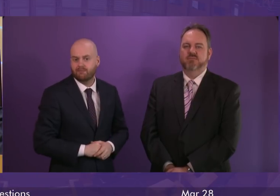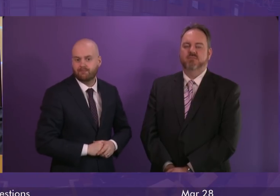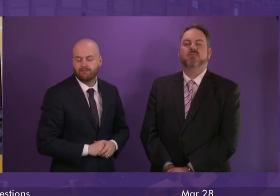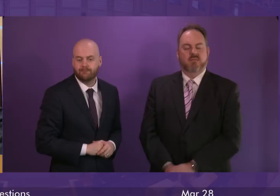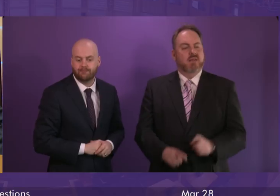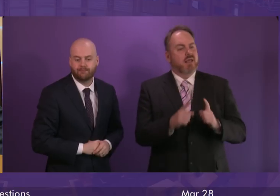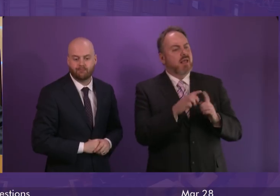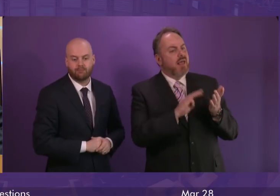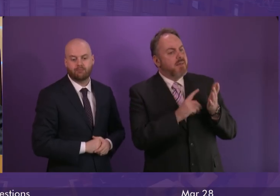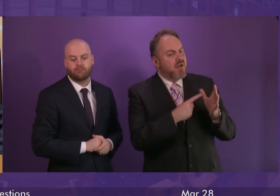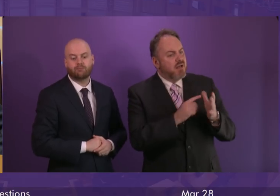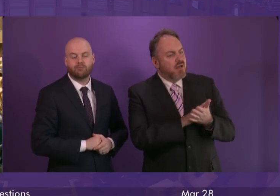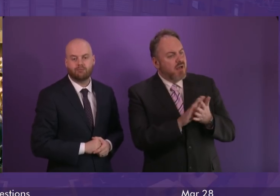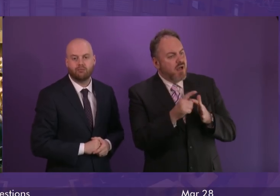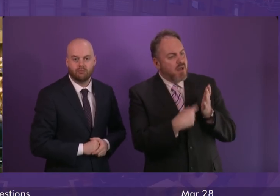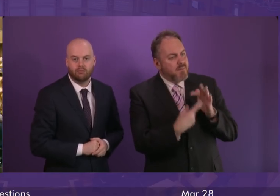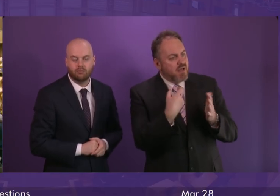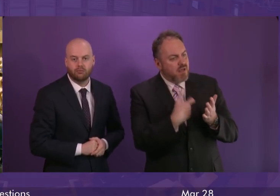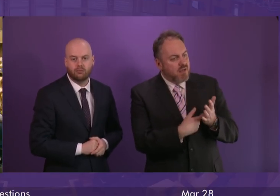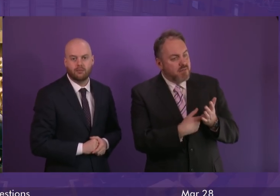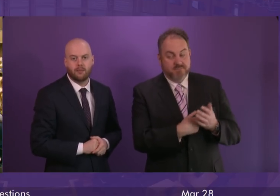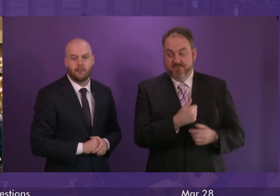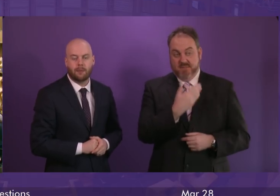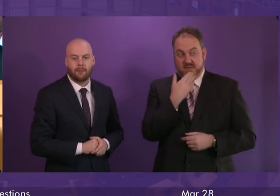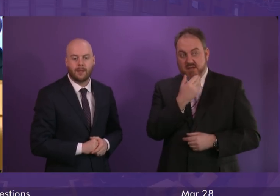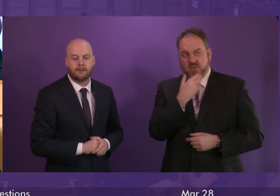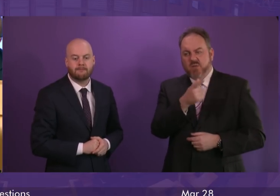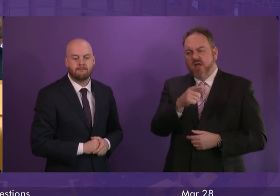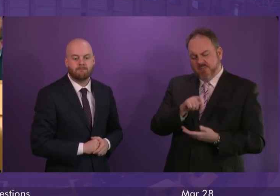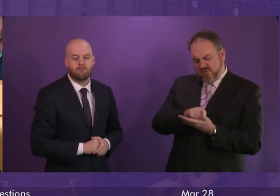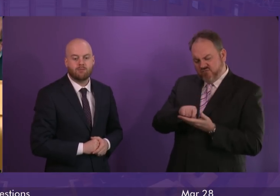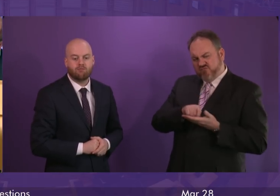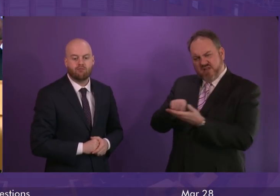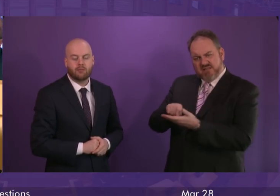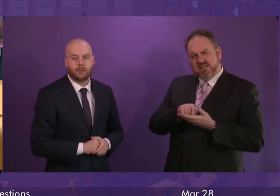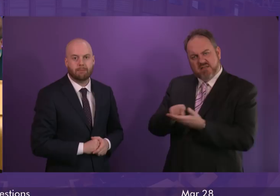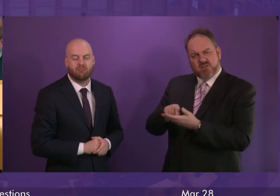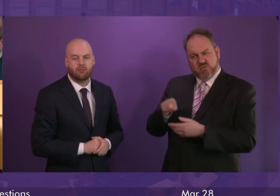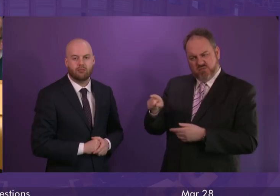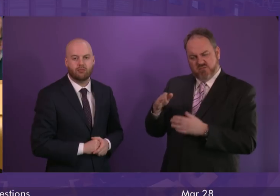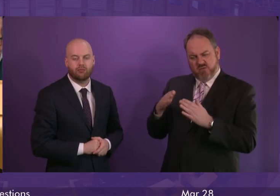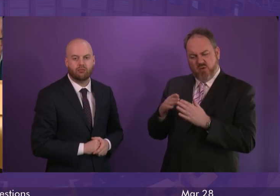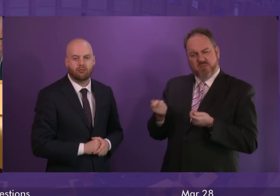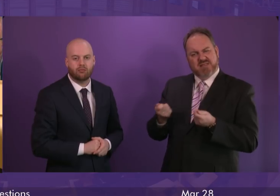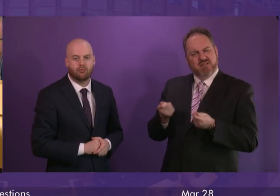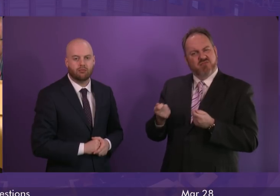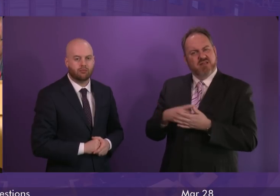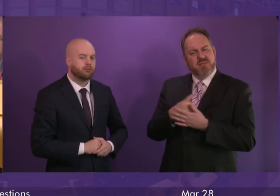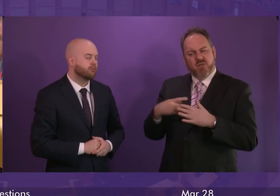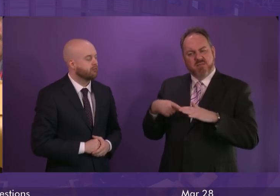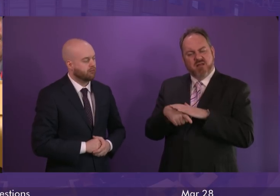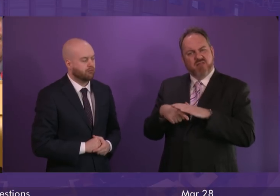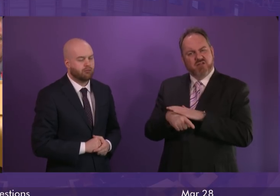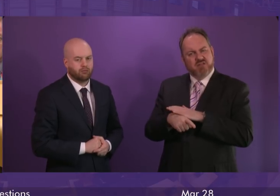Emma Harper. Thank you. I have written to the Home Secretary and the Scottish Government Minister for Migration seek an